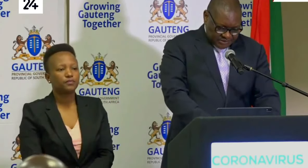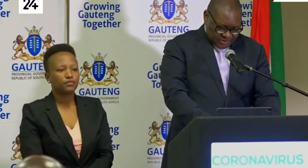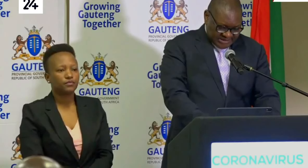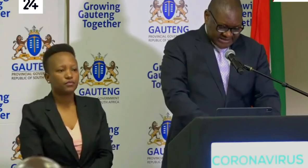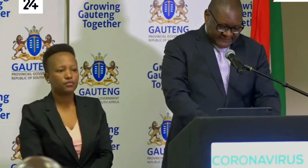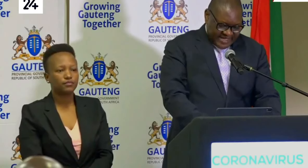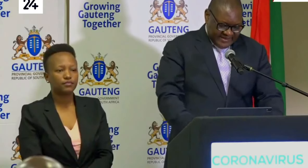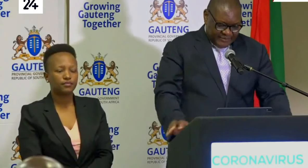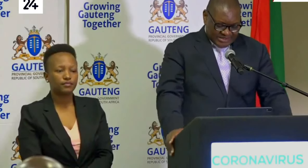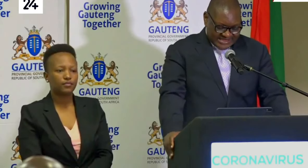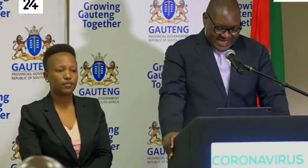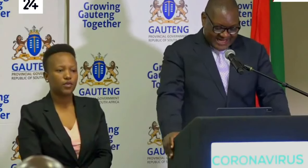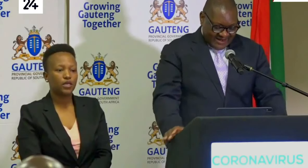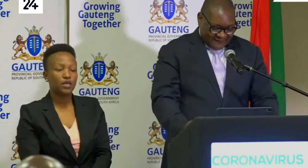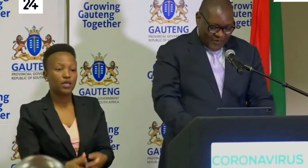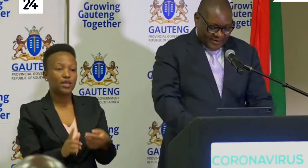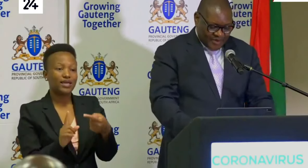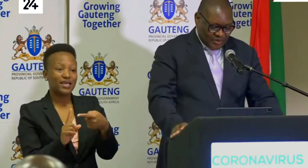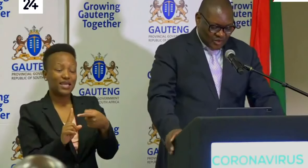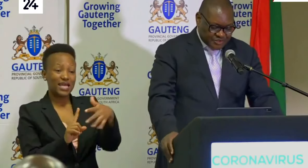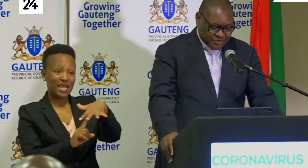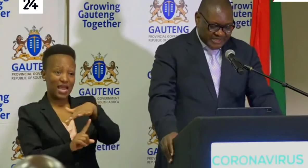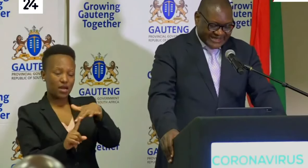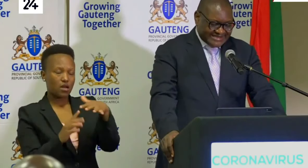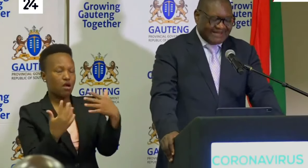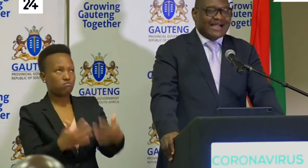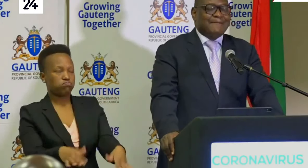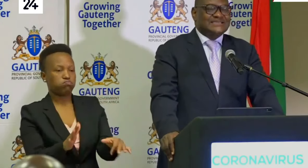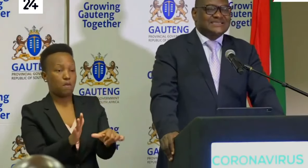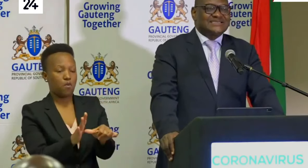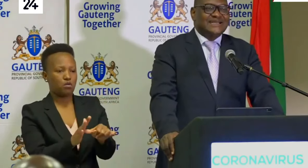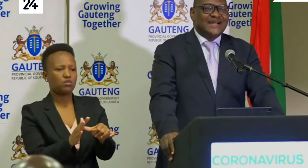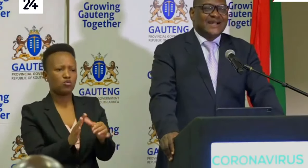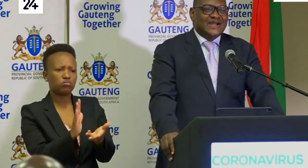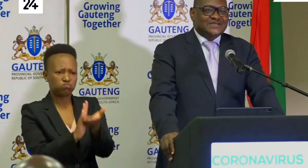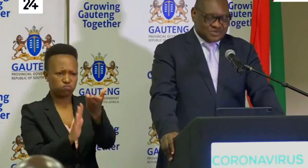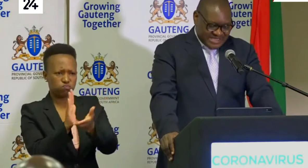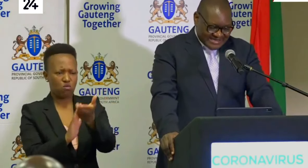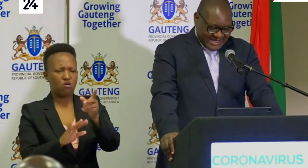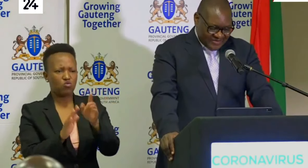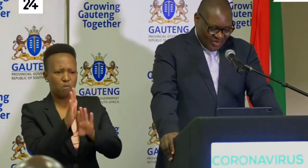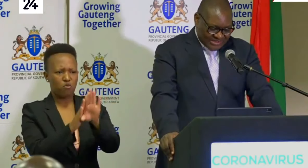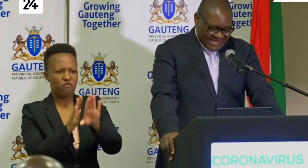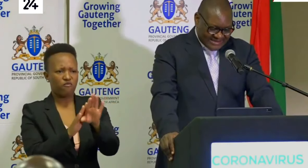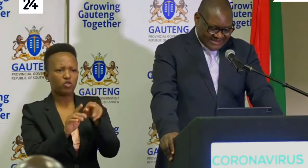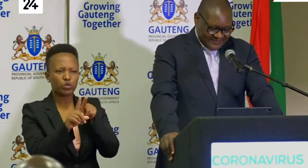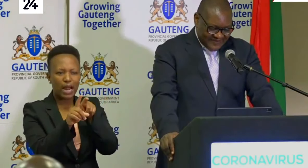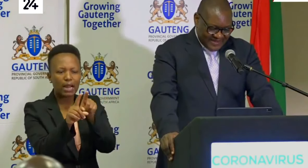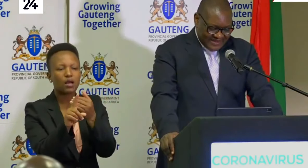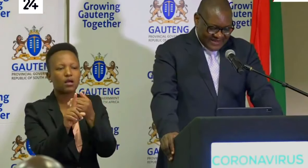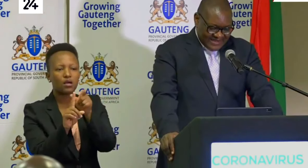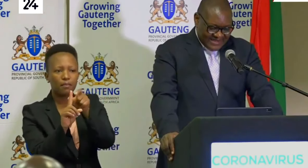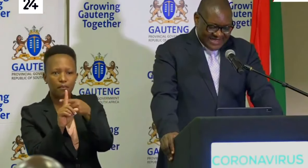So this is a very important area of work. We will continue to increase our capacity to track down contacts